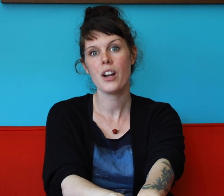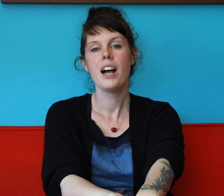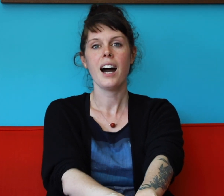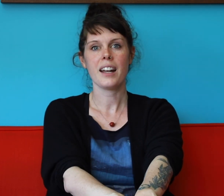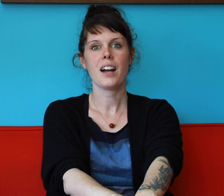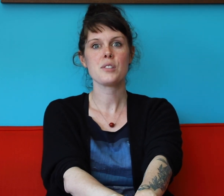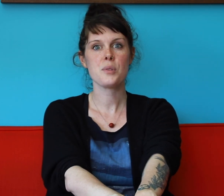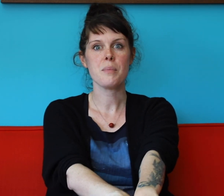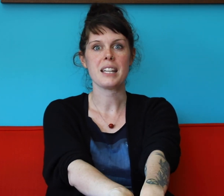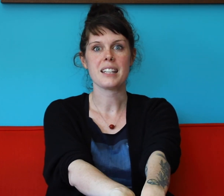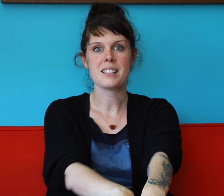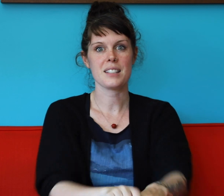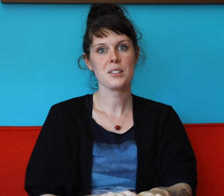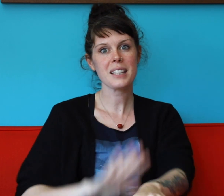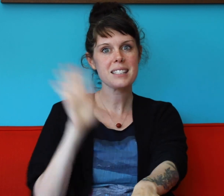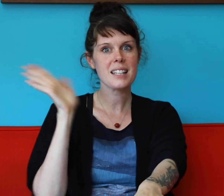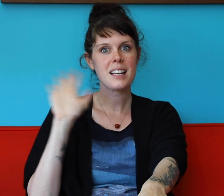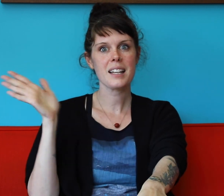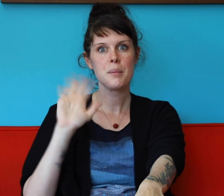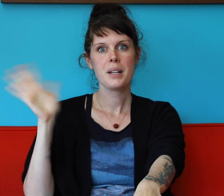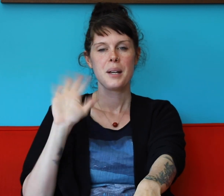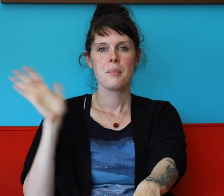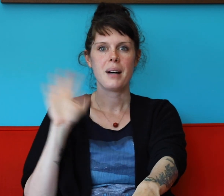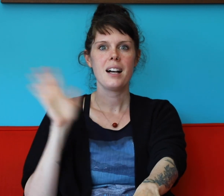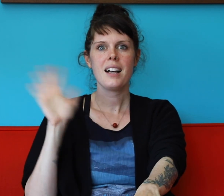on our zoom meetings until next time bye bye